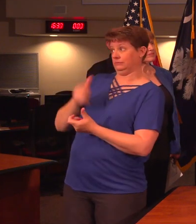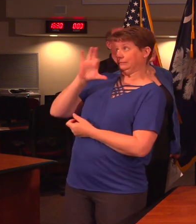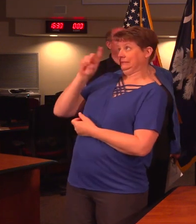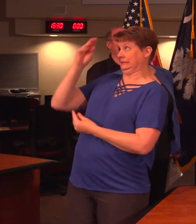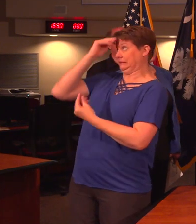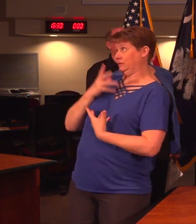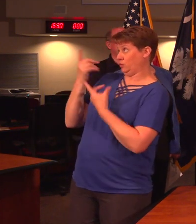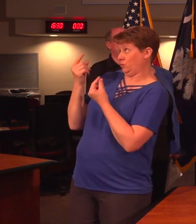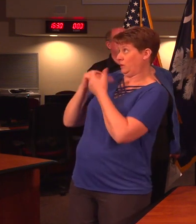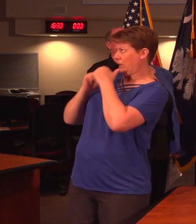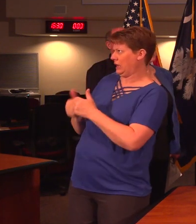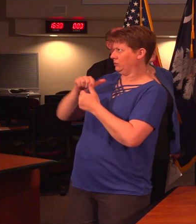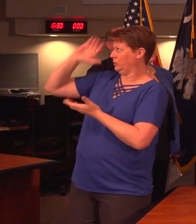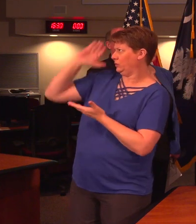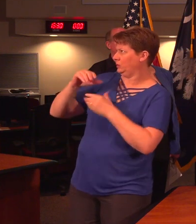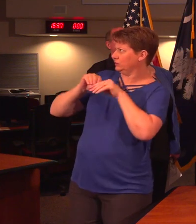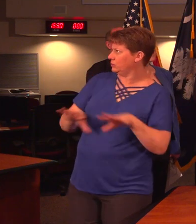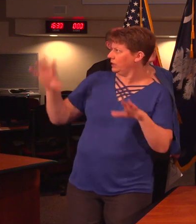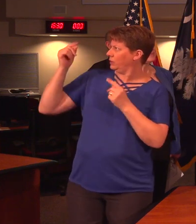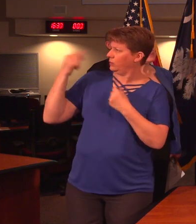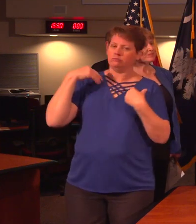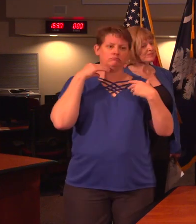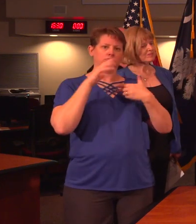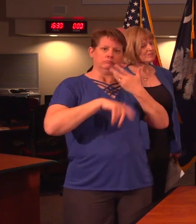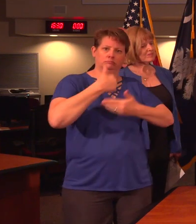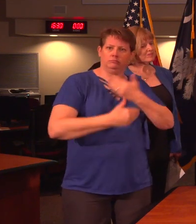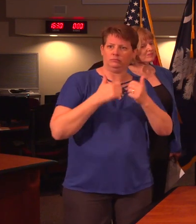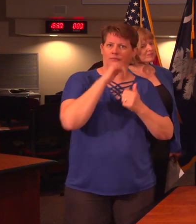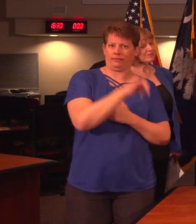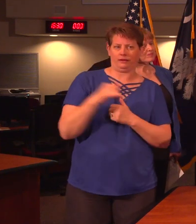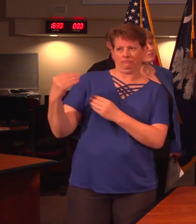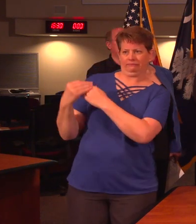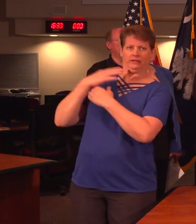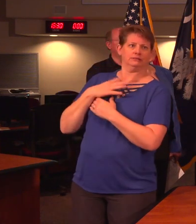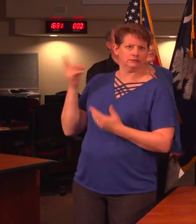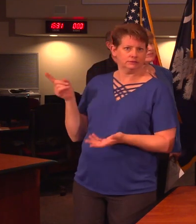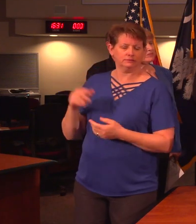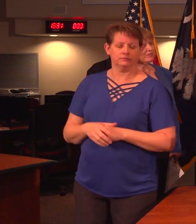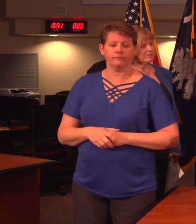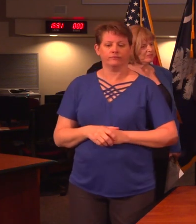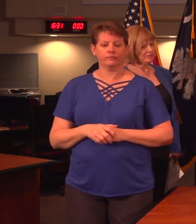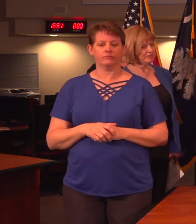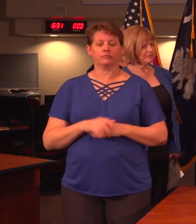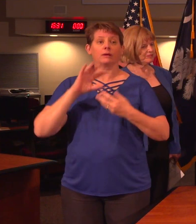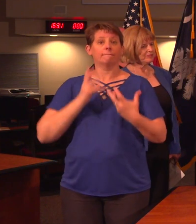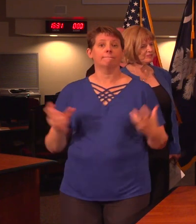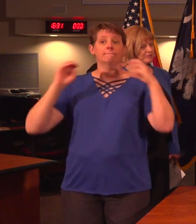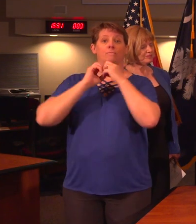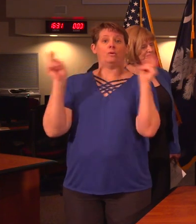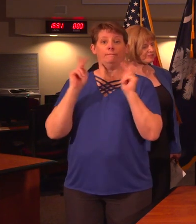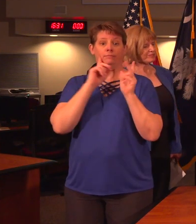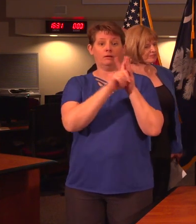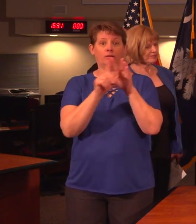evidence-based strategies to slow the spread of disease in our communities. As cases increase, we are prioritizing